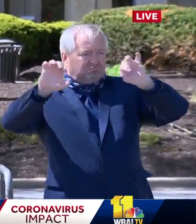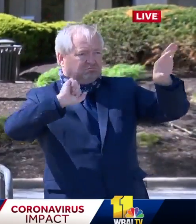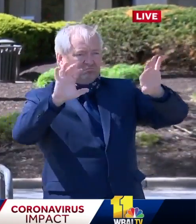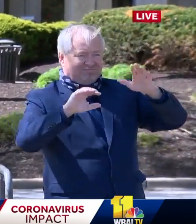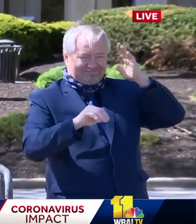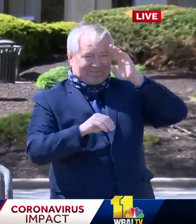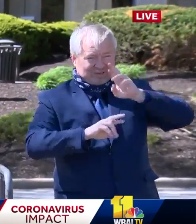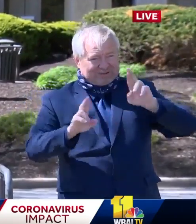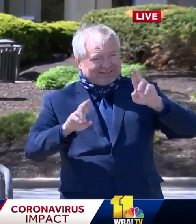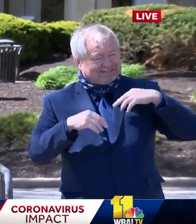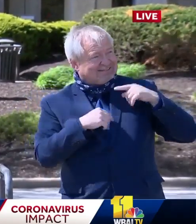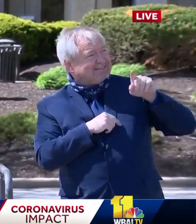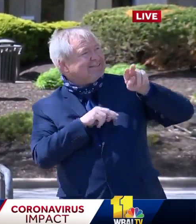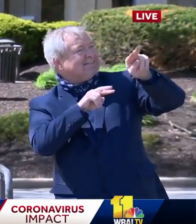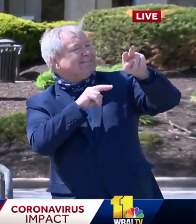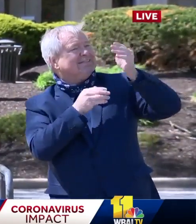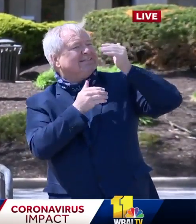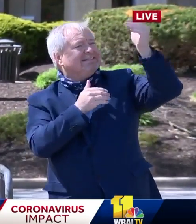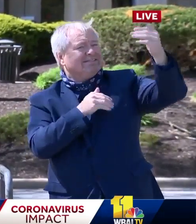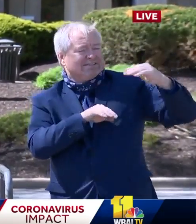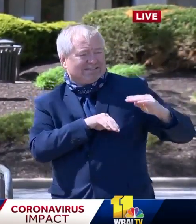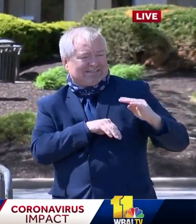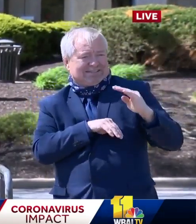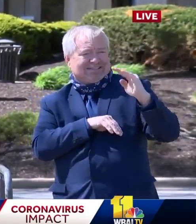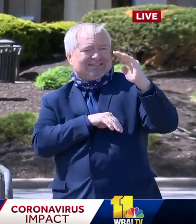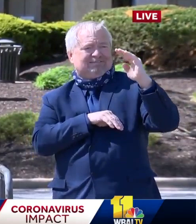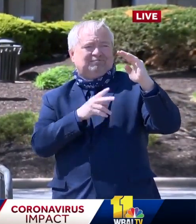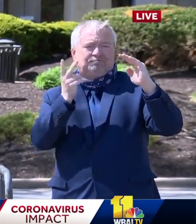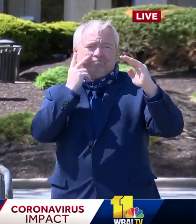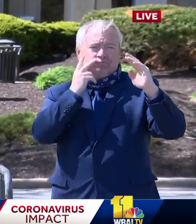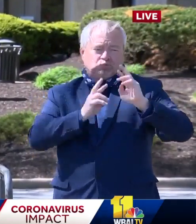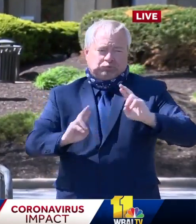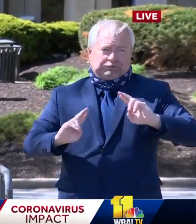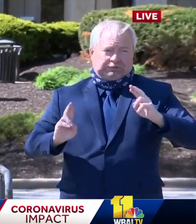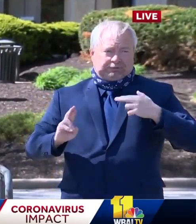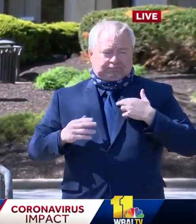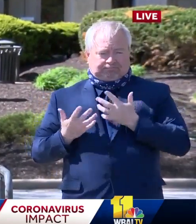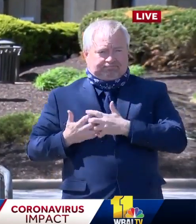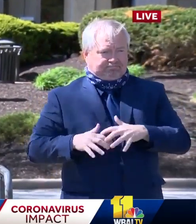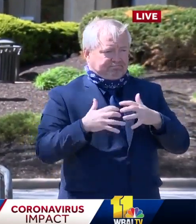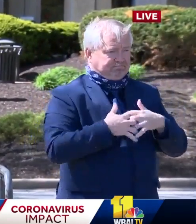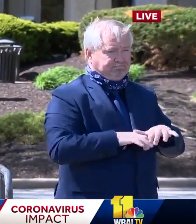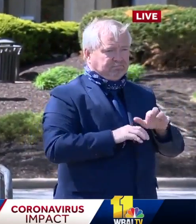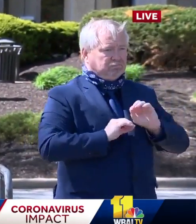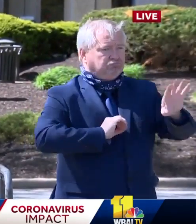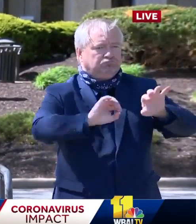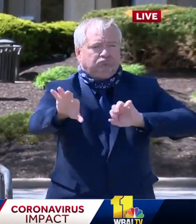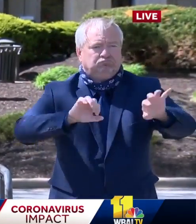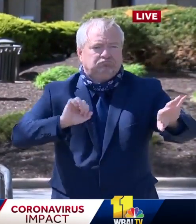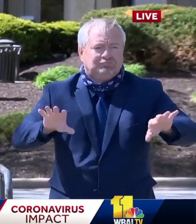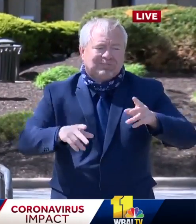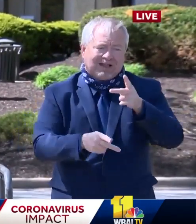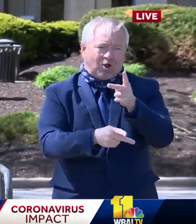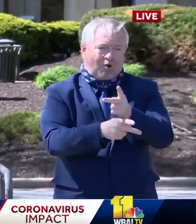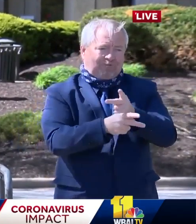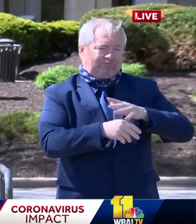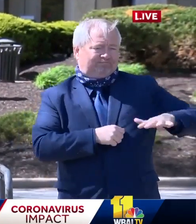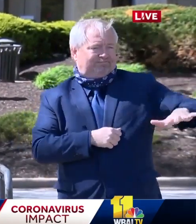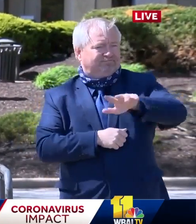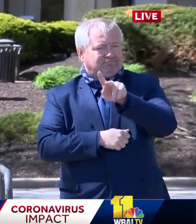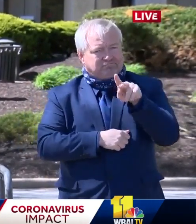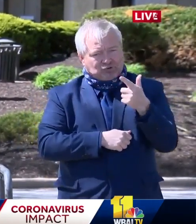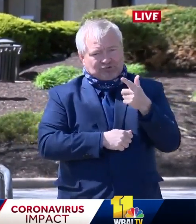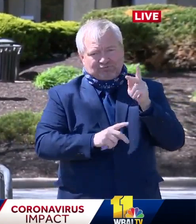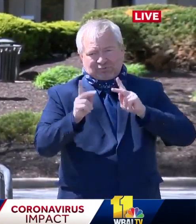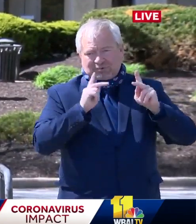middle of this, uh, and that we are will have great need in the coming weeks to be able to care for Prince Georgians in Prince George's County. so to